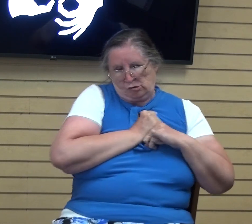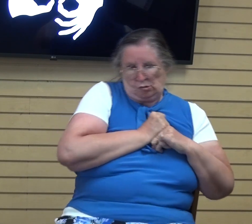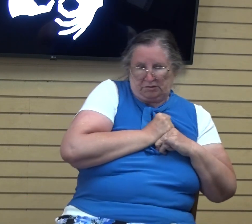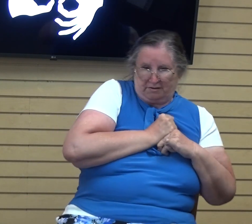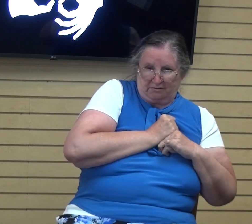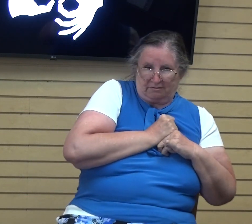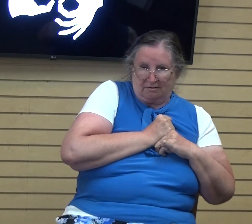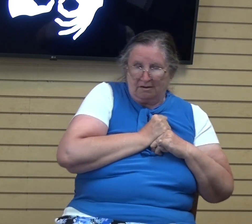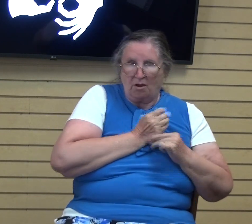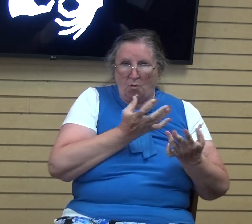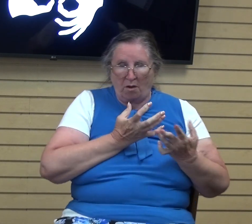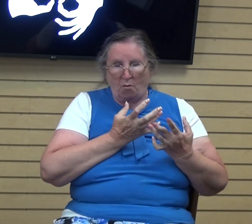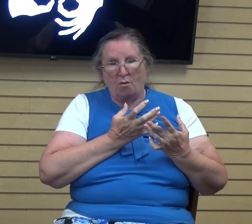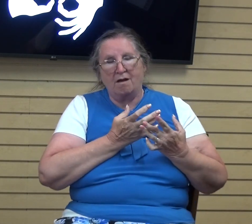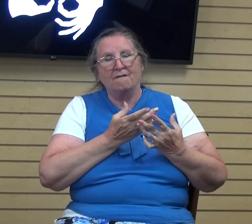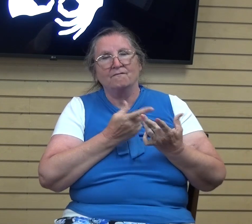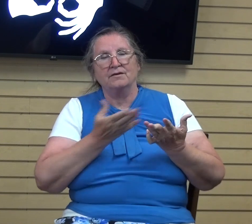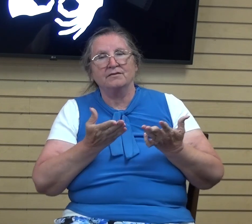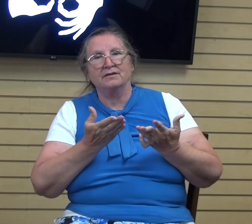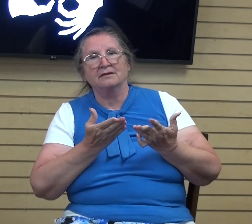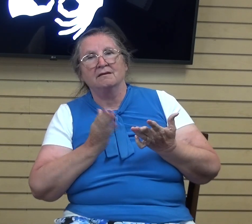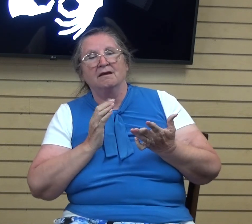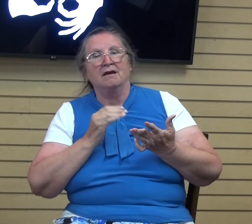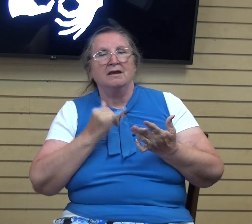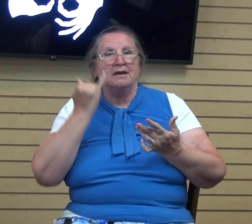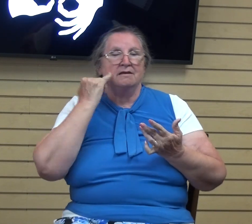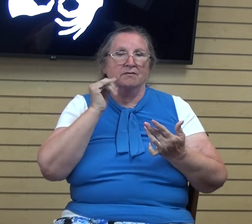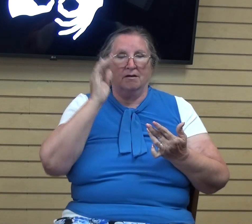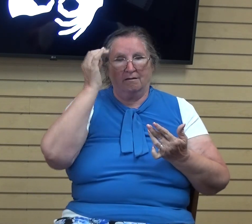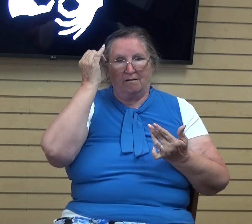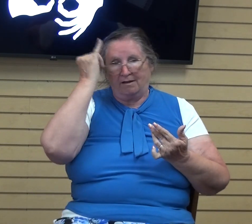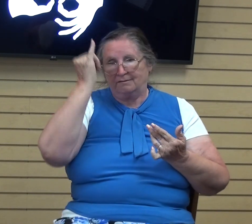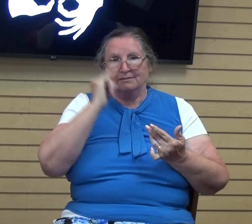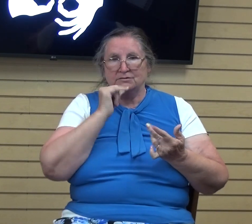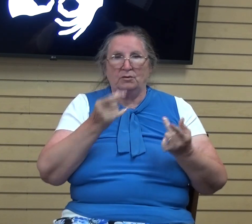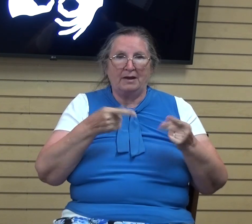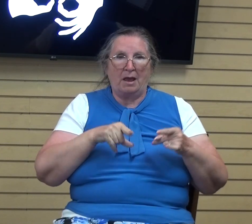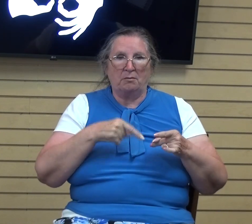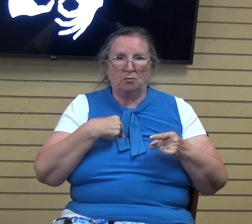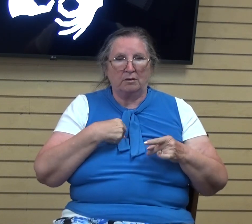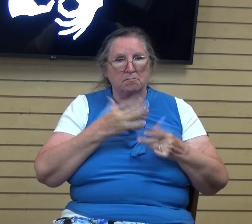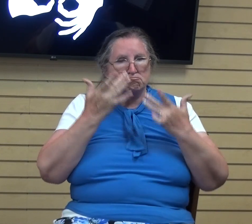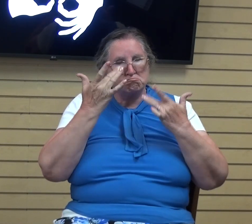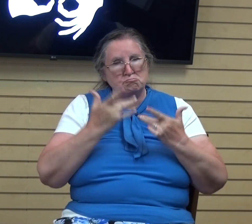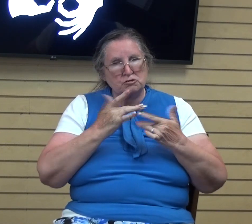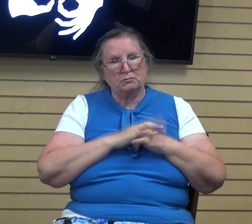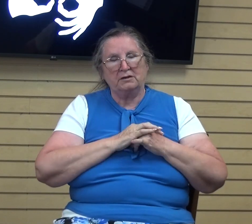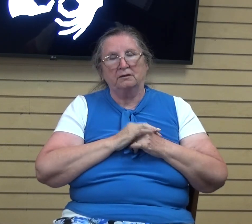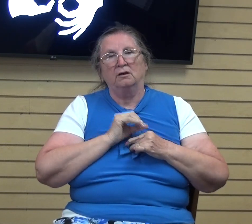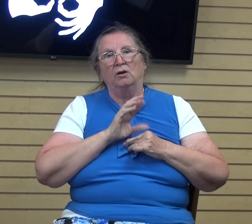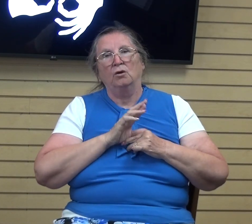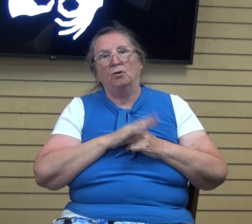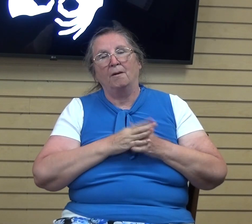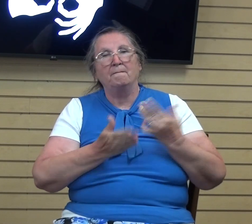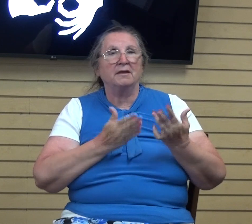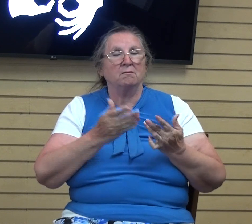or we want for things. And when our ideas don't come to pass, we get disappointed or we might think that God